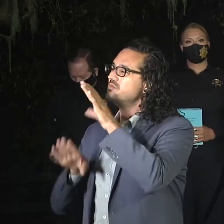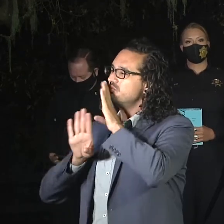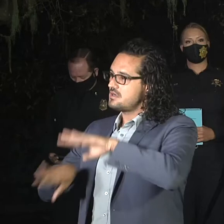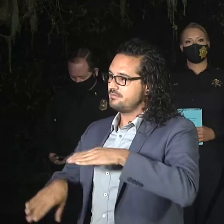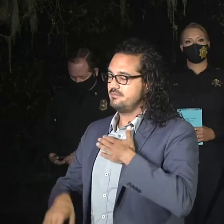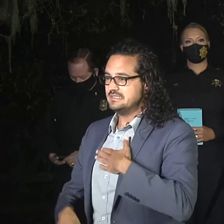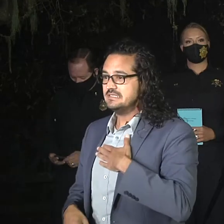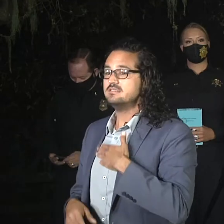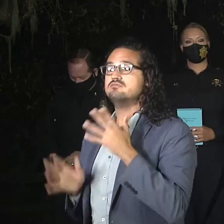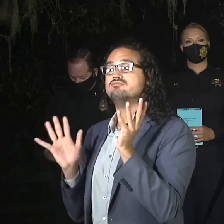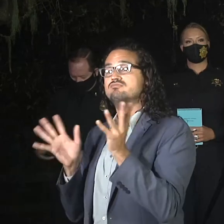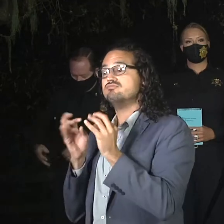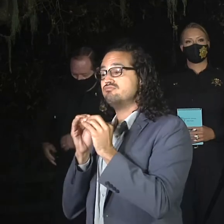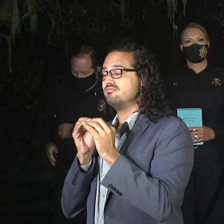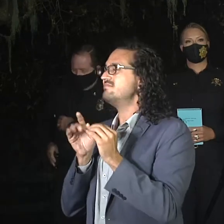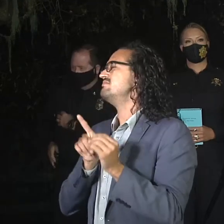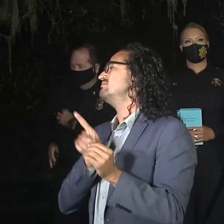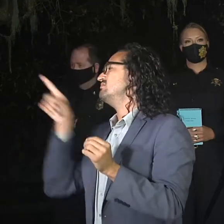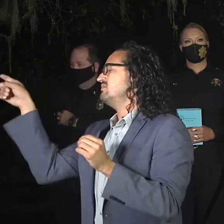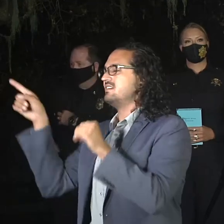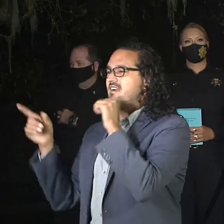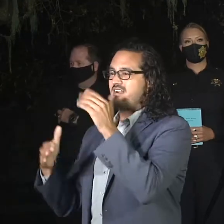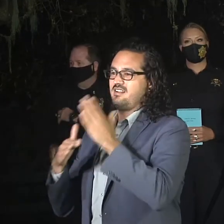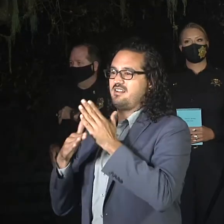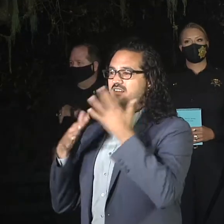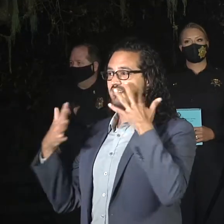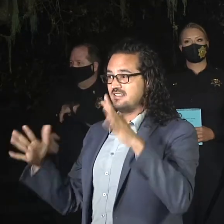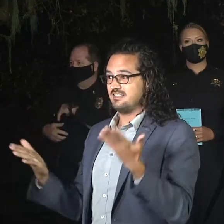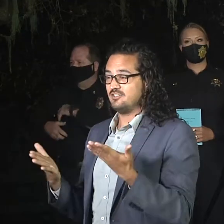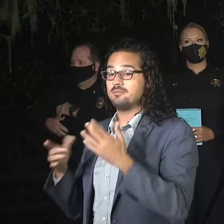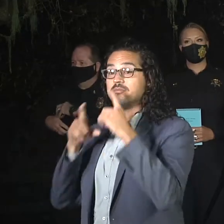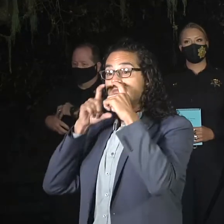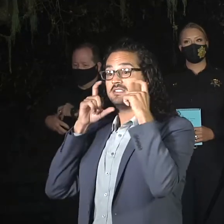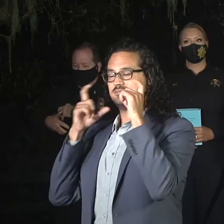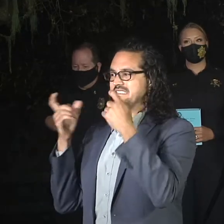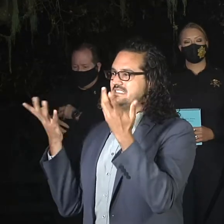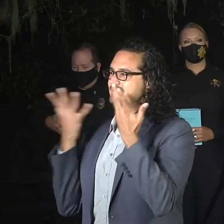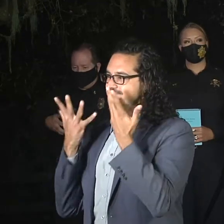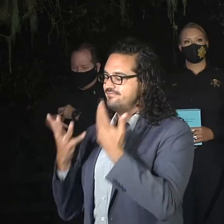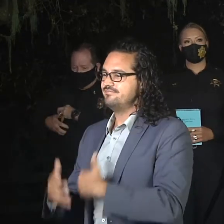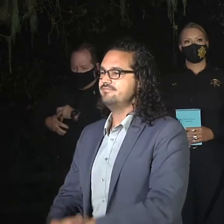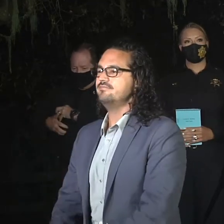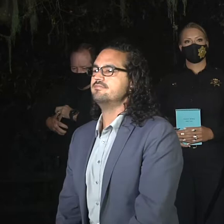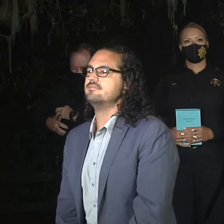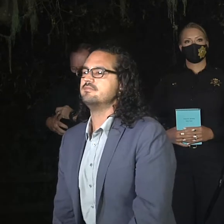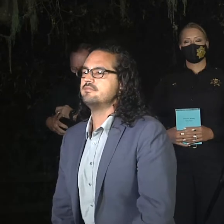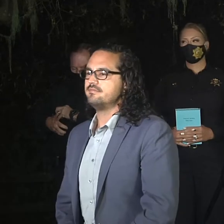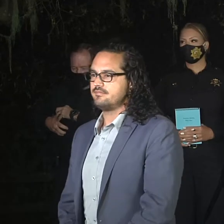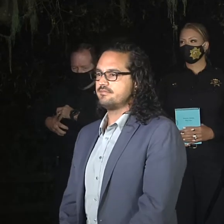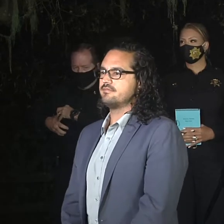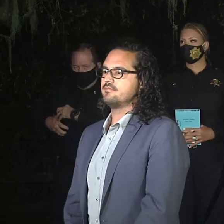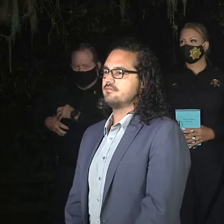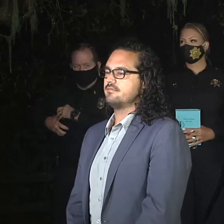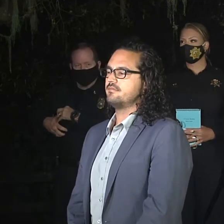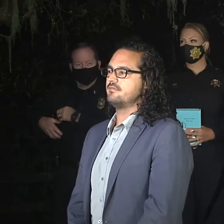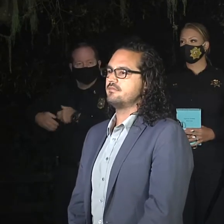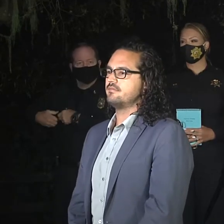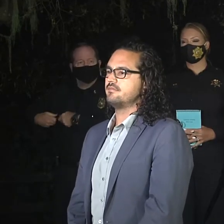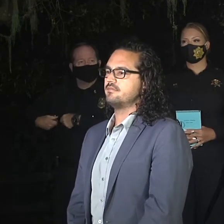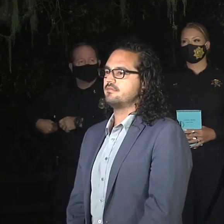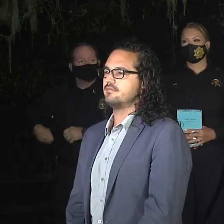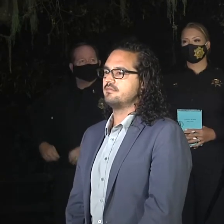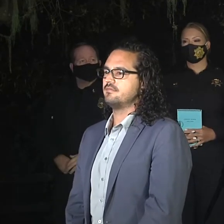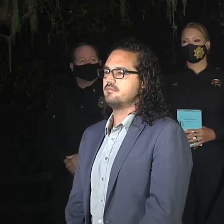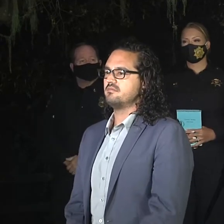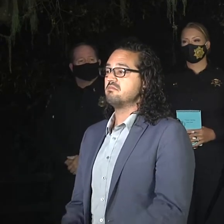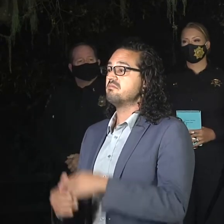any conversations away from the press conference area. We also ask that you keep your masks on at all times during this press conference and we will have a moment at